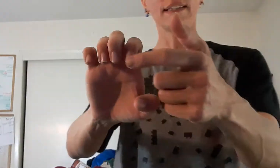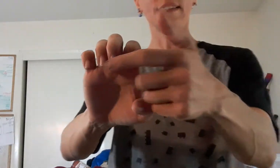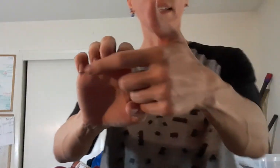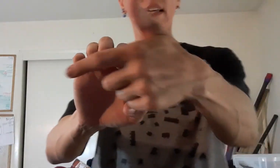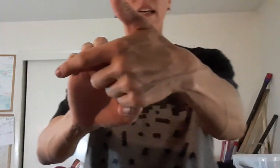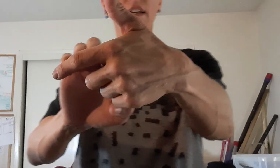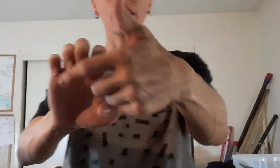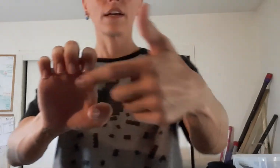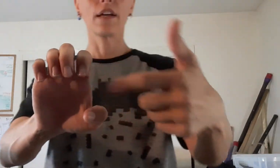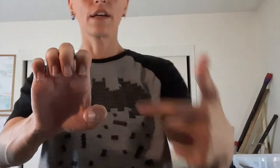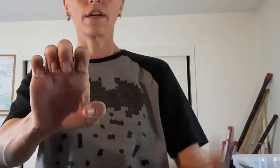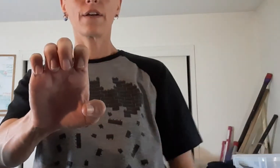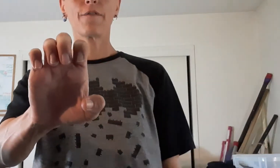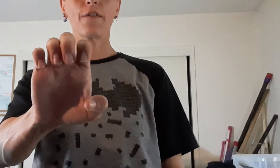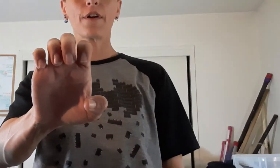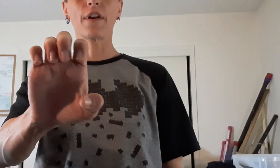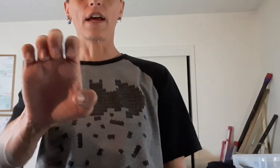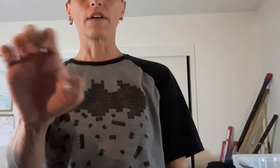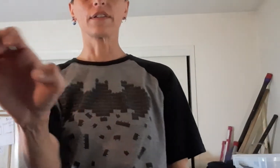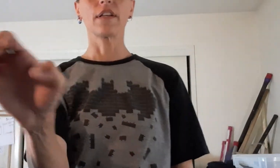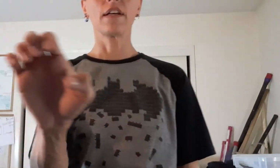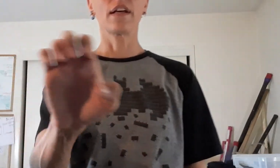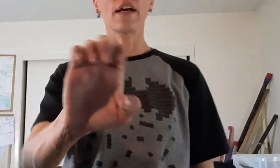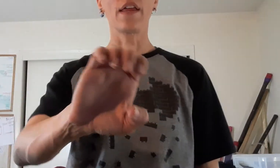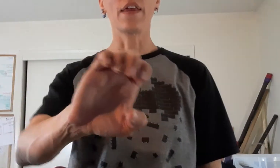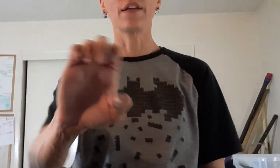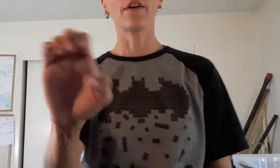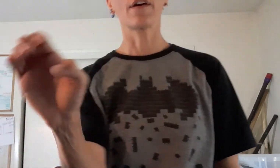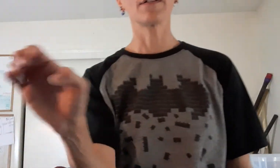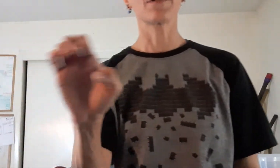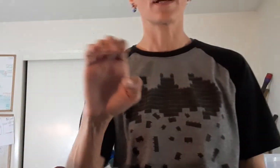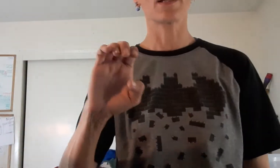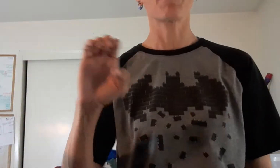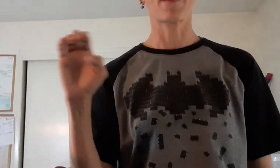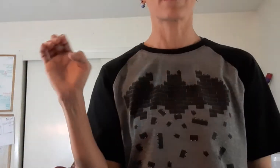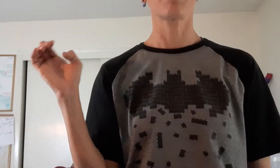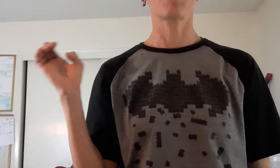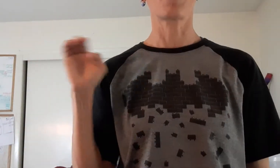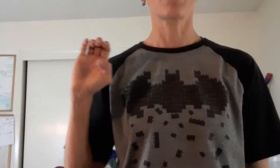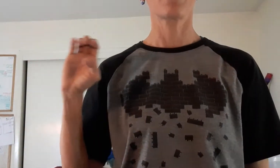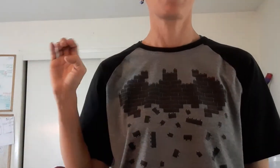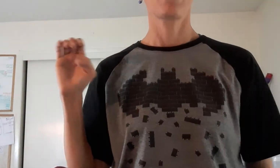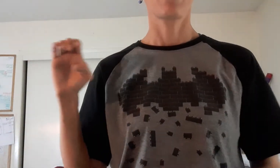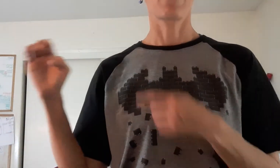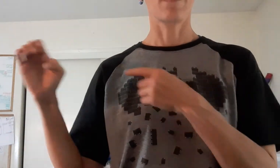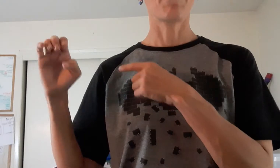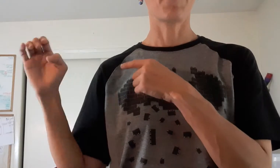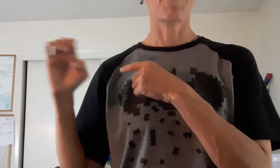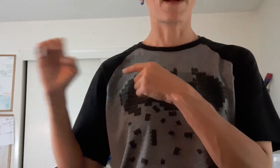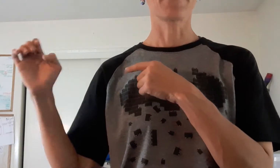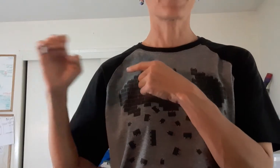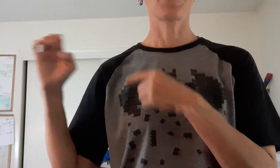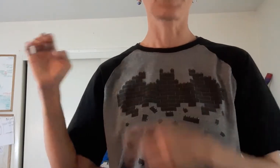see your fingernails. And then you're going to shake it back and forth. Up by your shoulder.